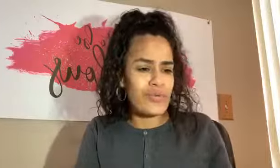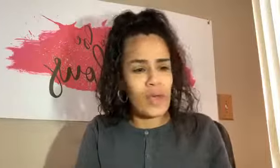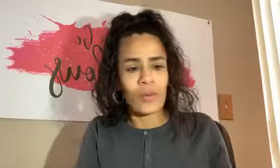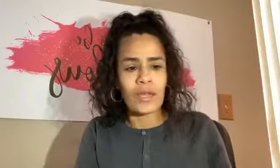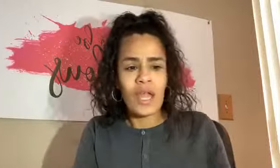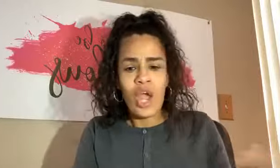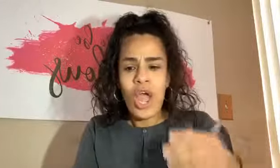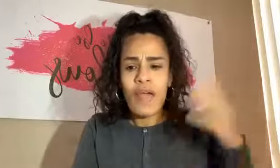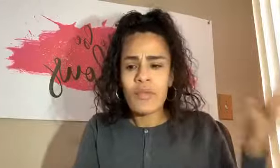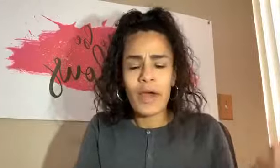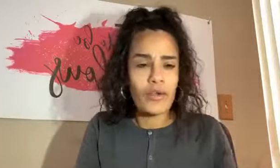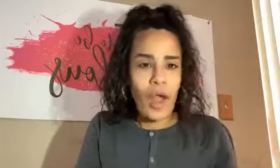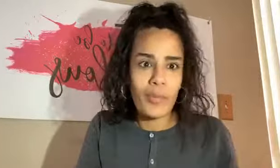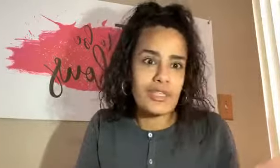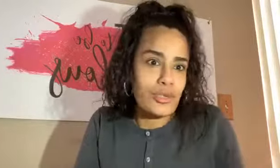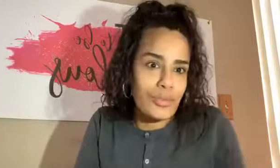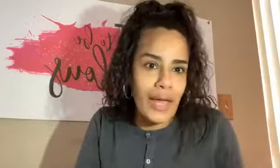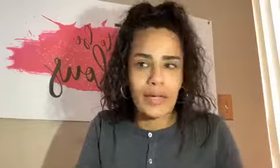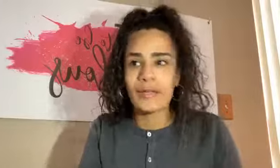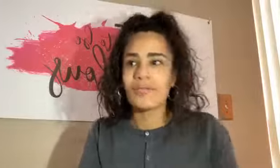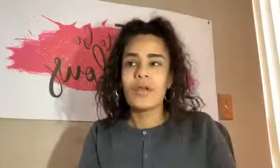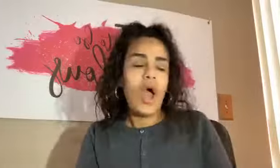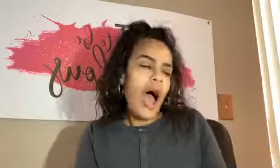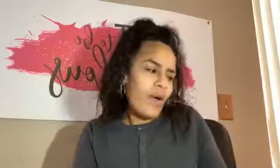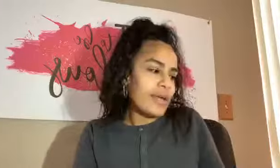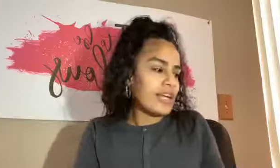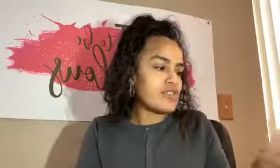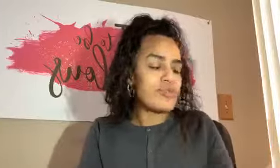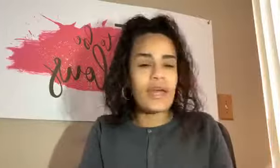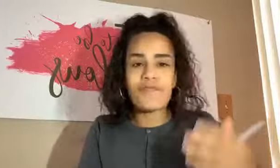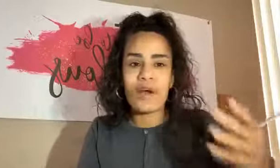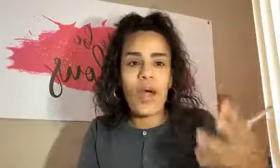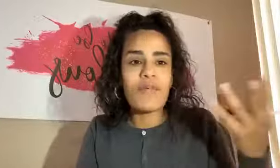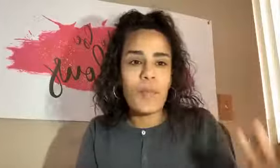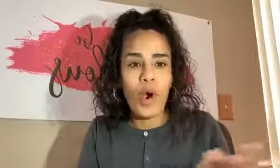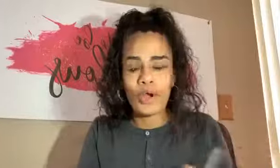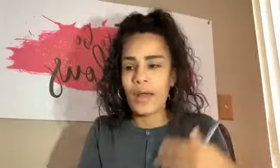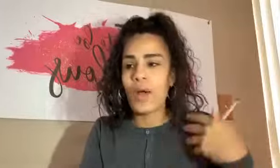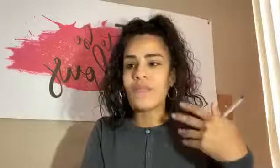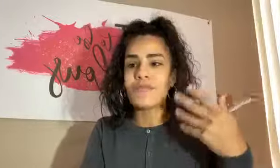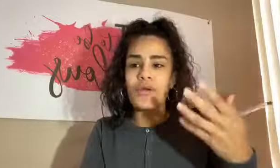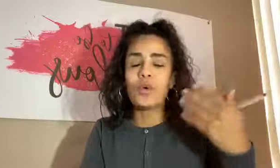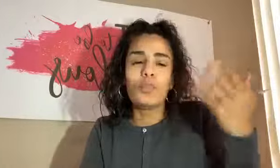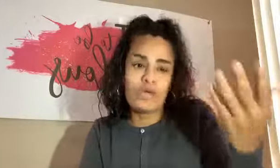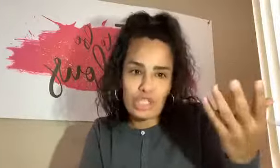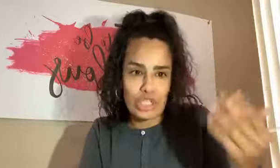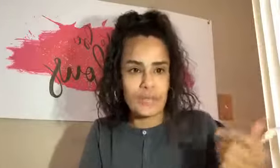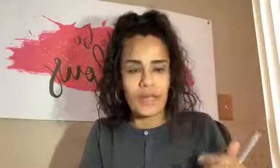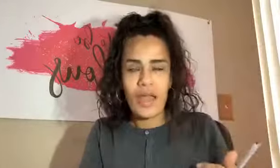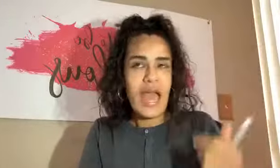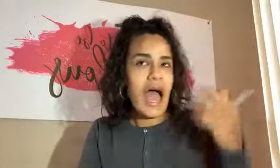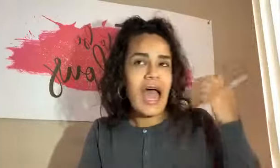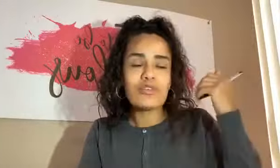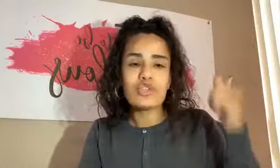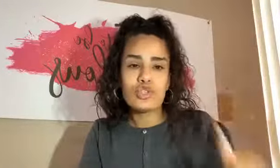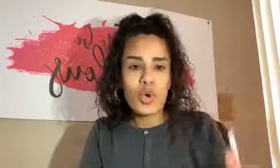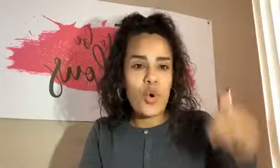do that when everybody around me is so negative? How can I do that if I don't have a partner? don't have a friend who pushes me. I had so